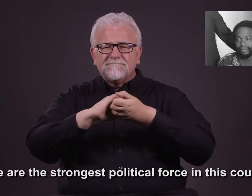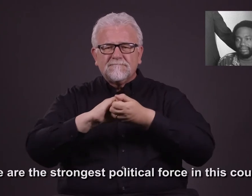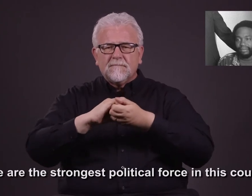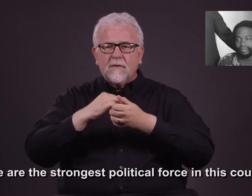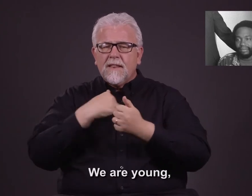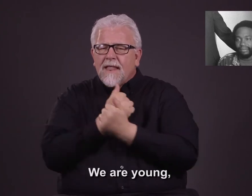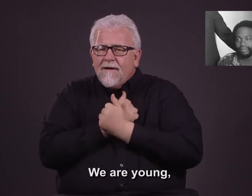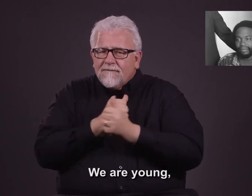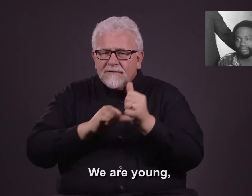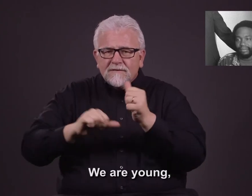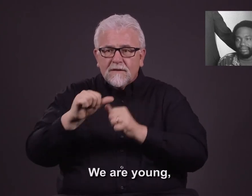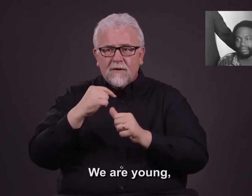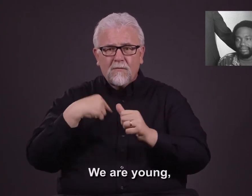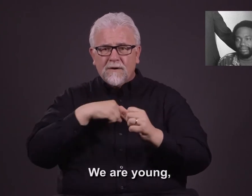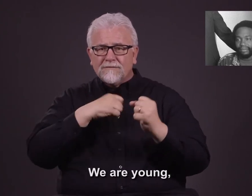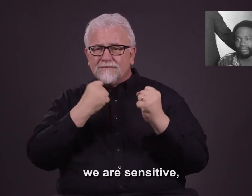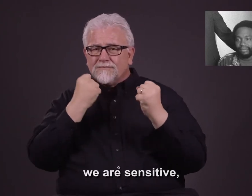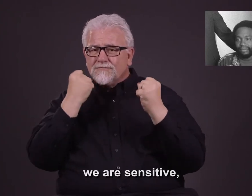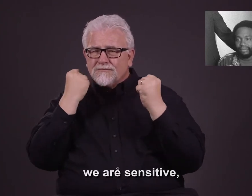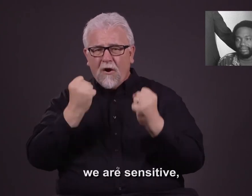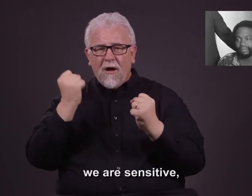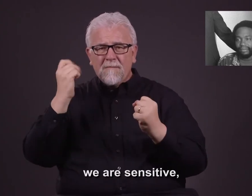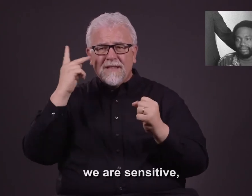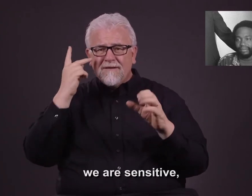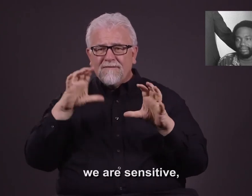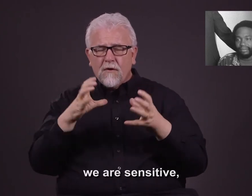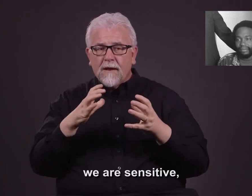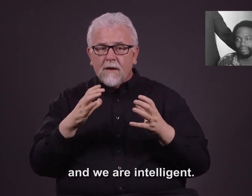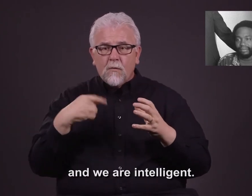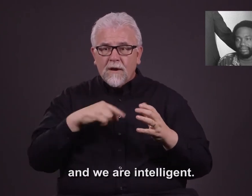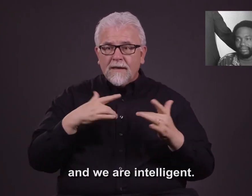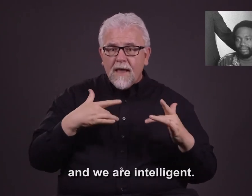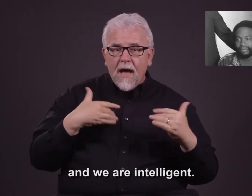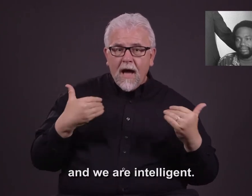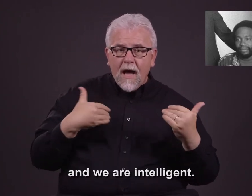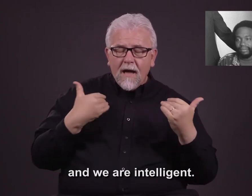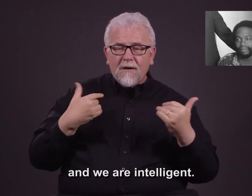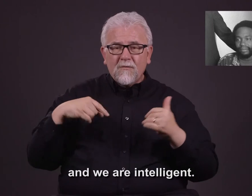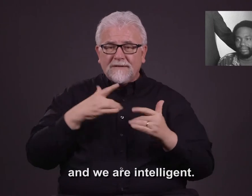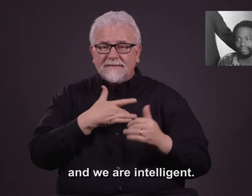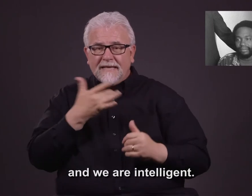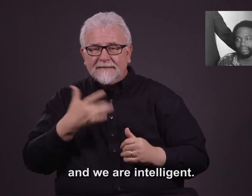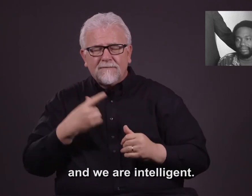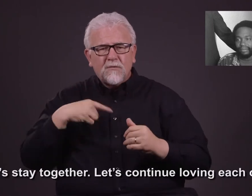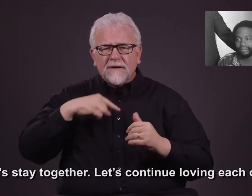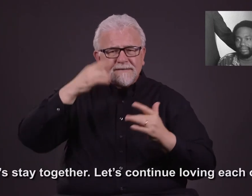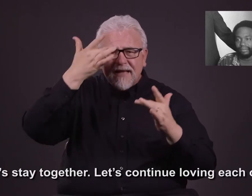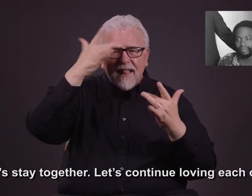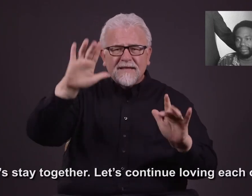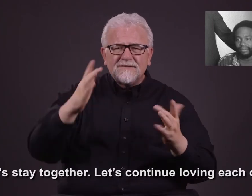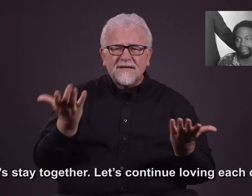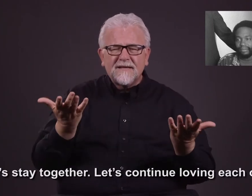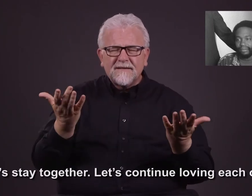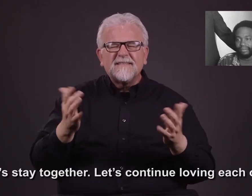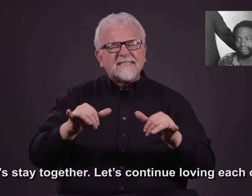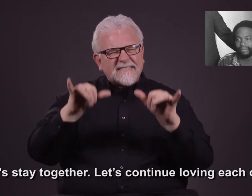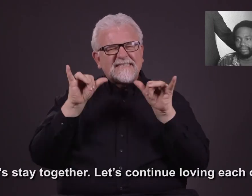We are young, we are sensitive, and we are intelligent. Let's stay together, let's